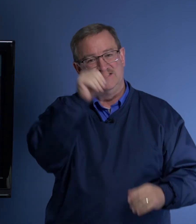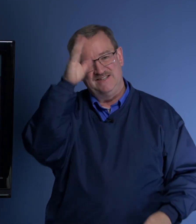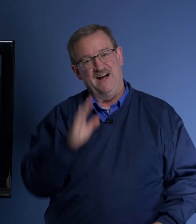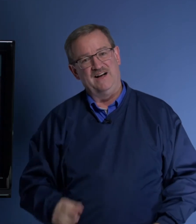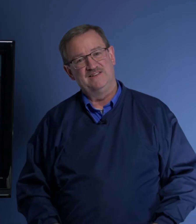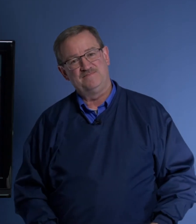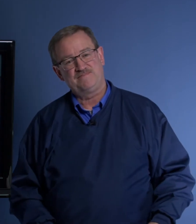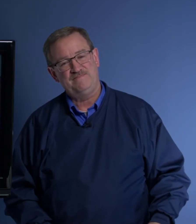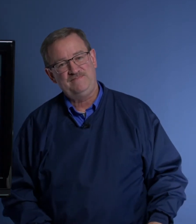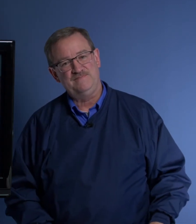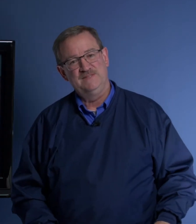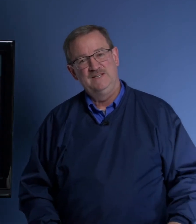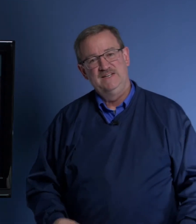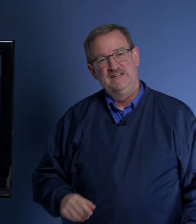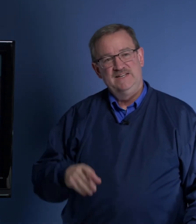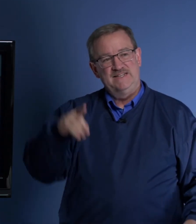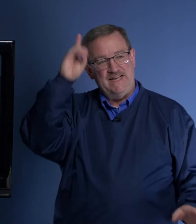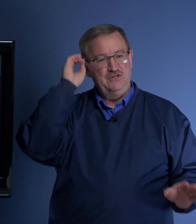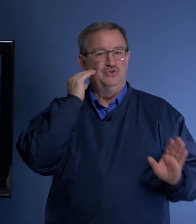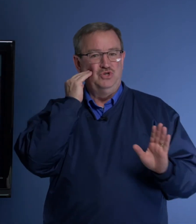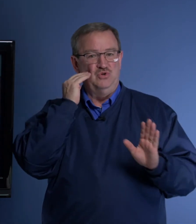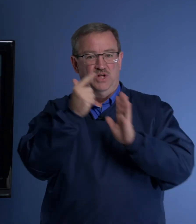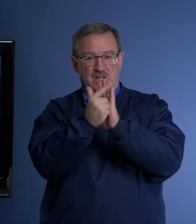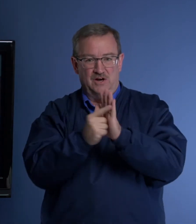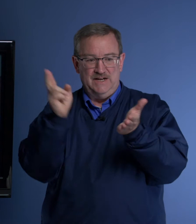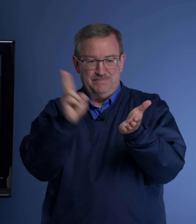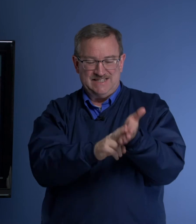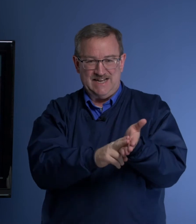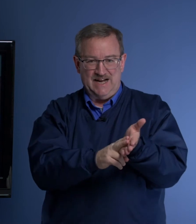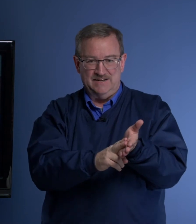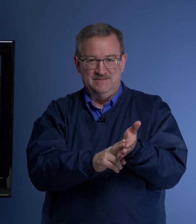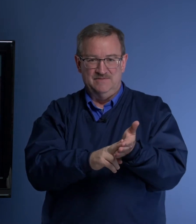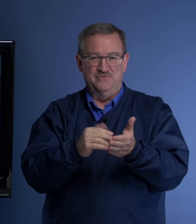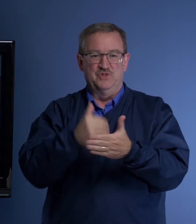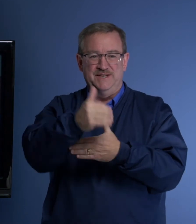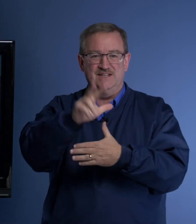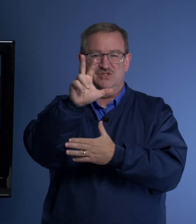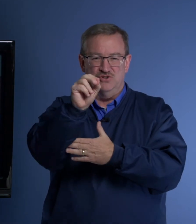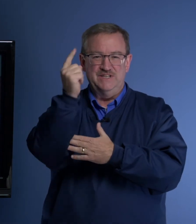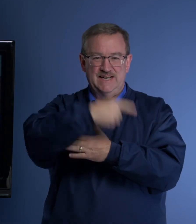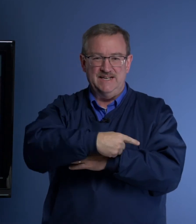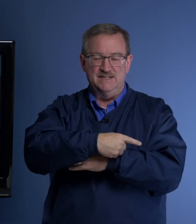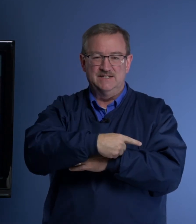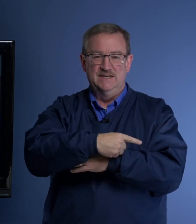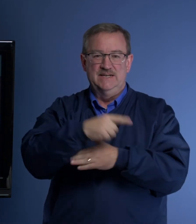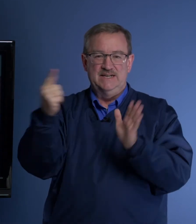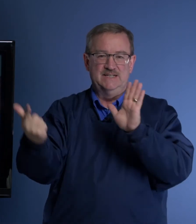God. Daniel knew the law had been signed for the next 30 days. It is